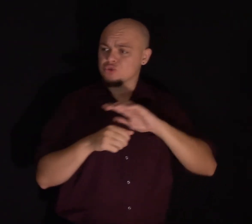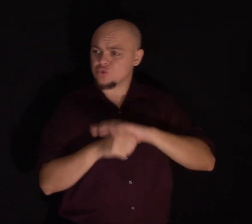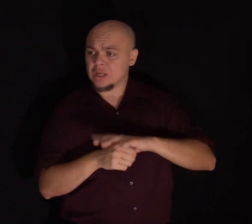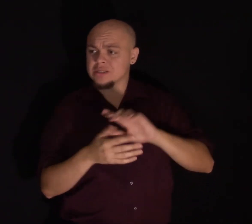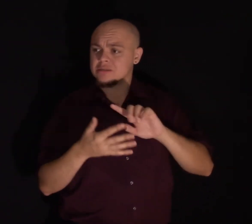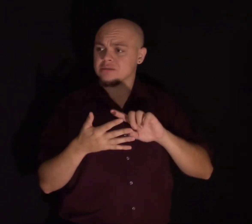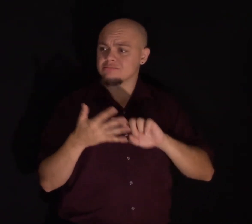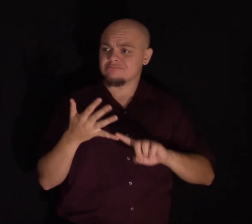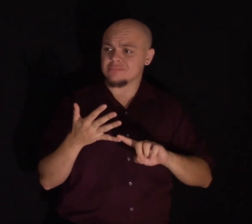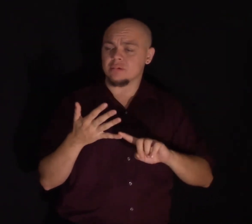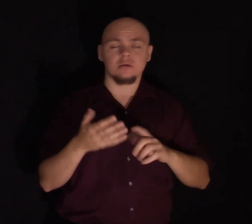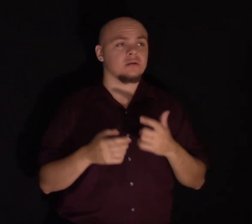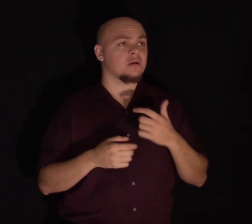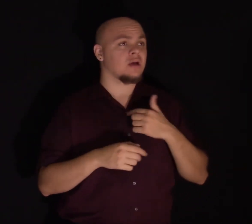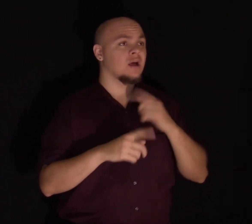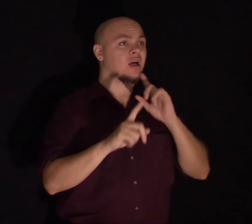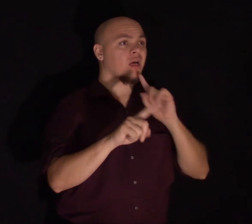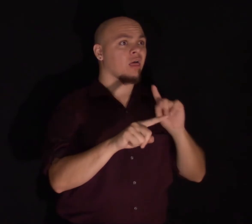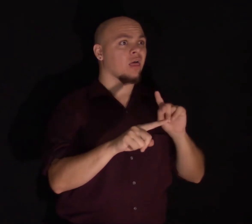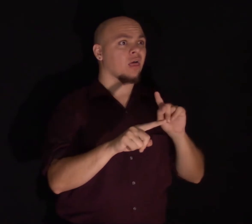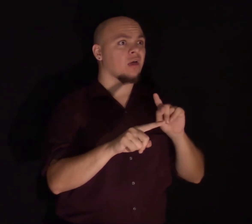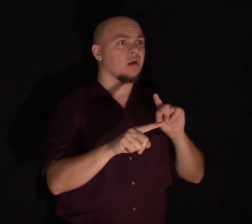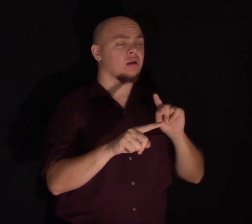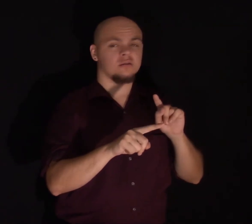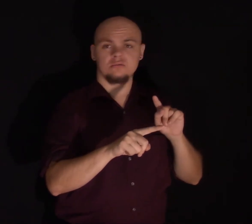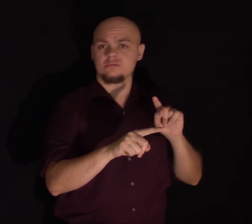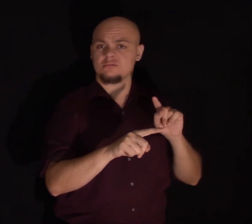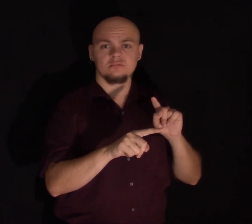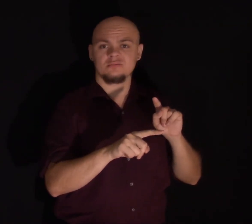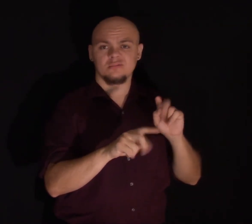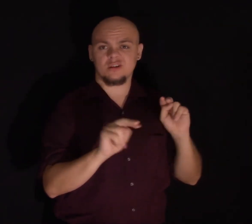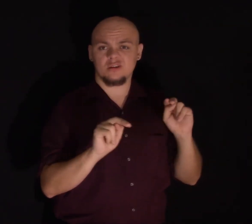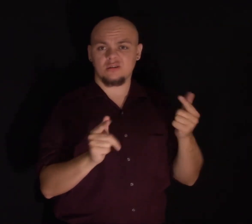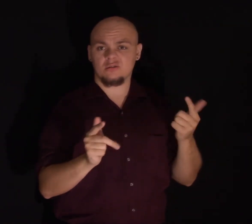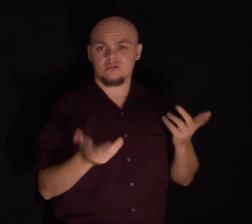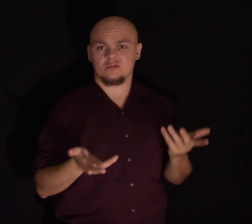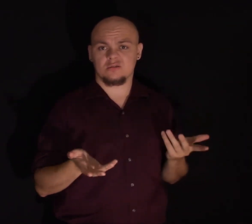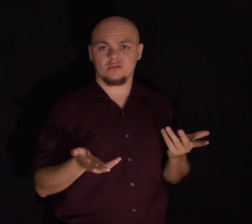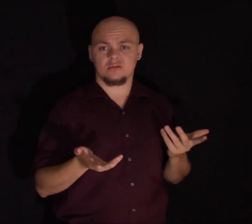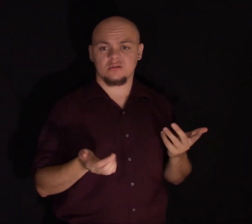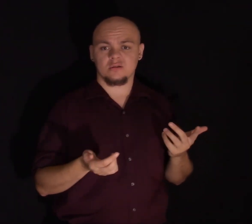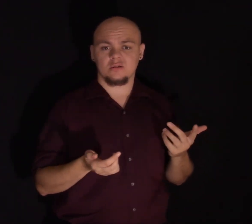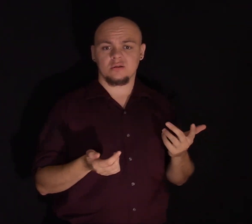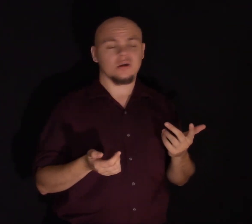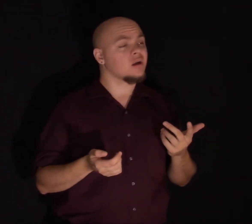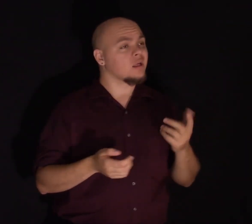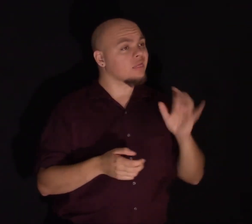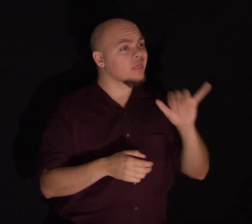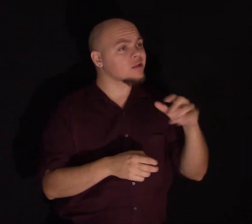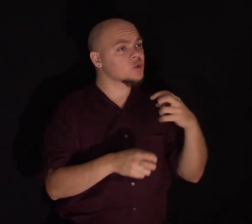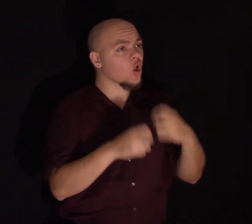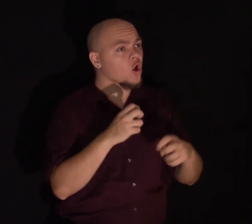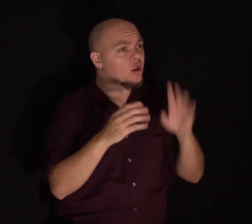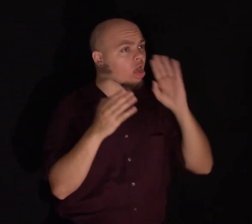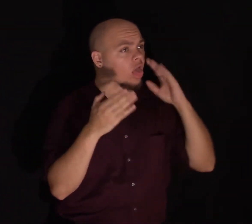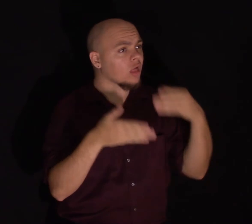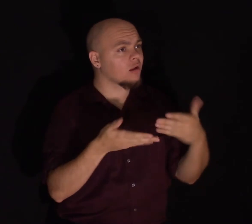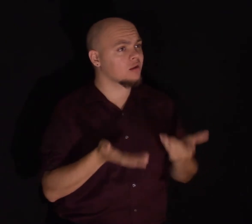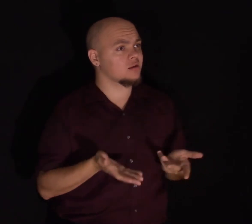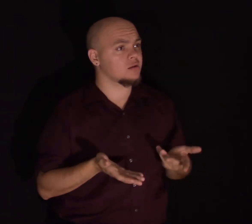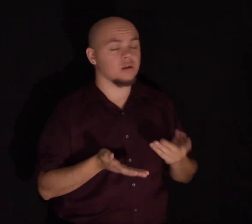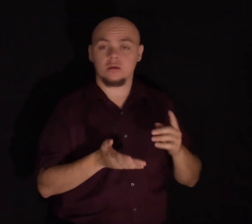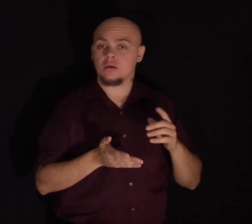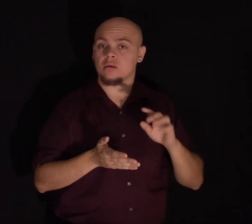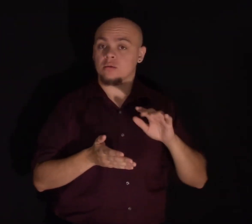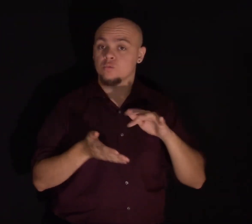And I didn't have a very good answer for him on that day other than that it's hard. But you know, when we first began